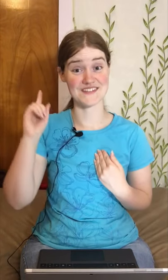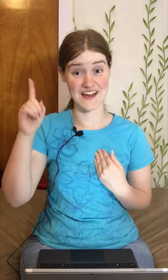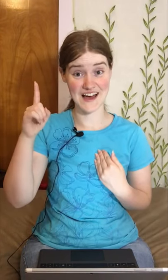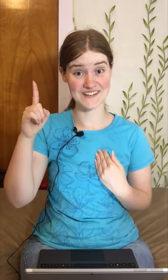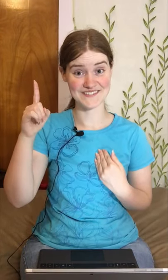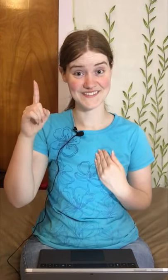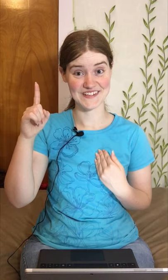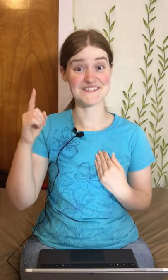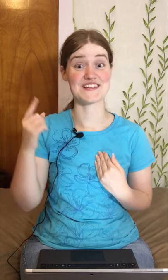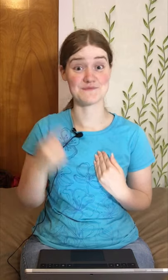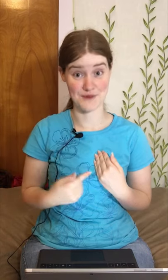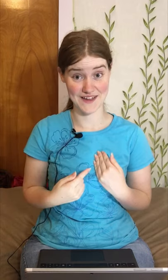God gives us breath.